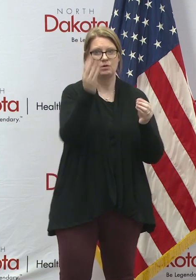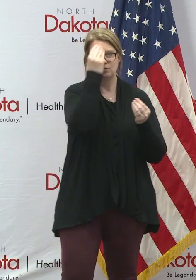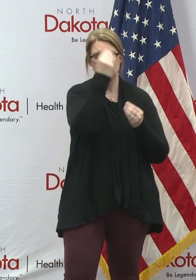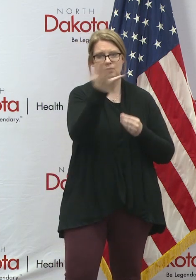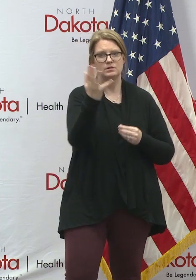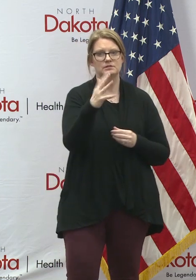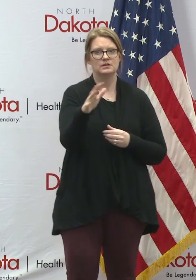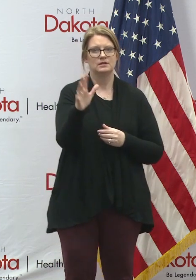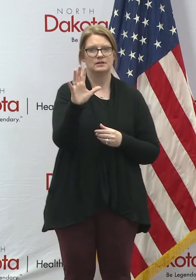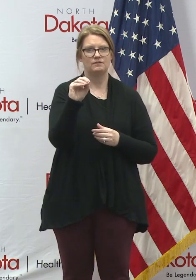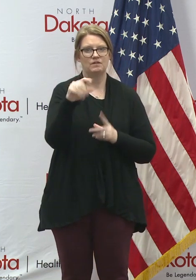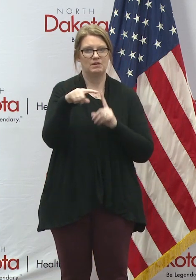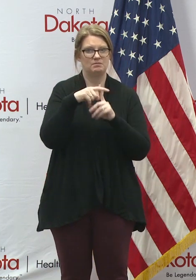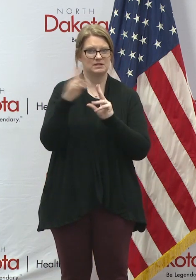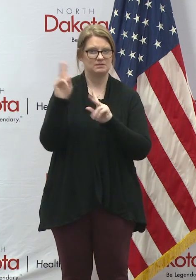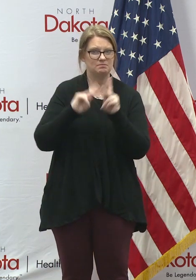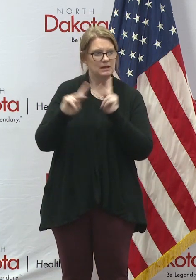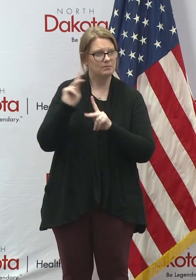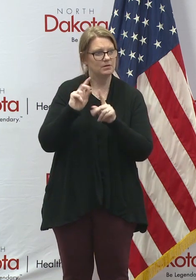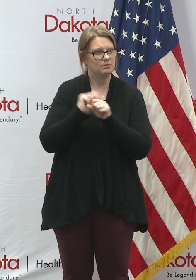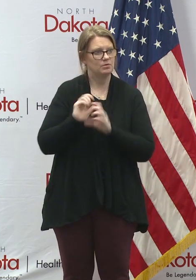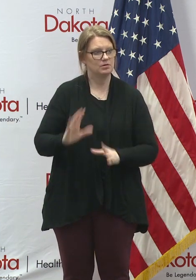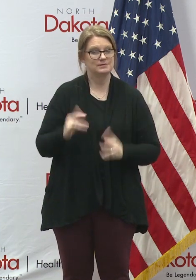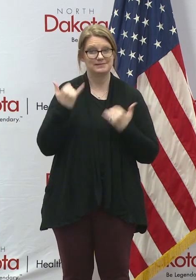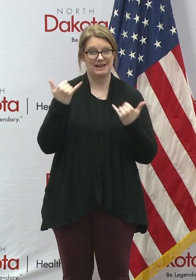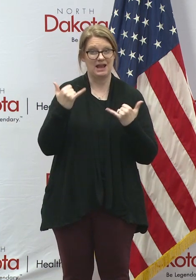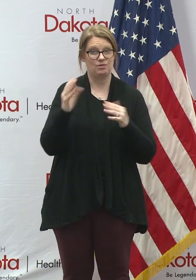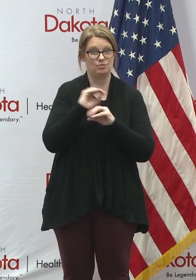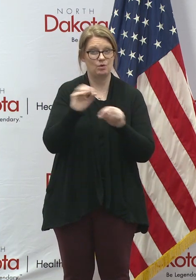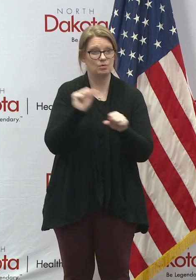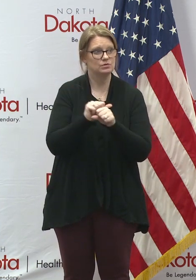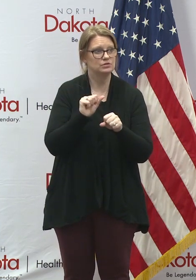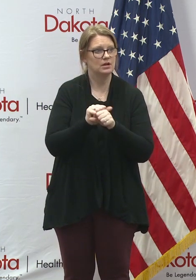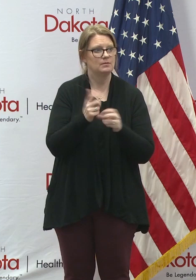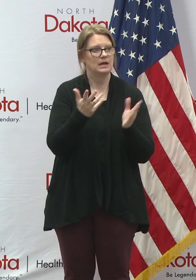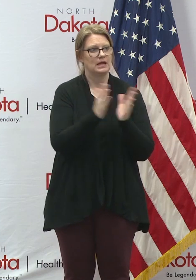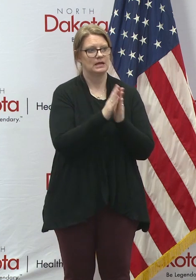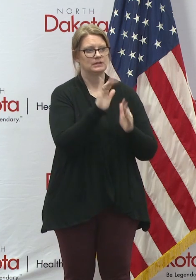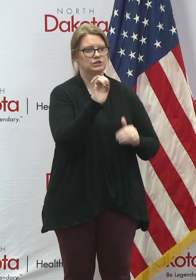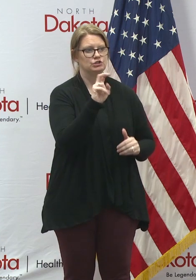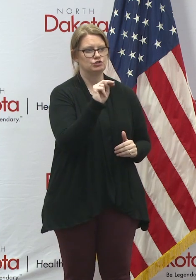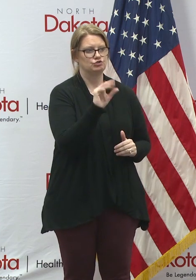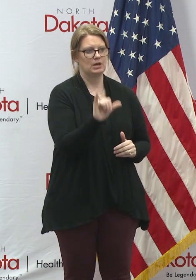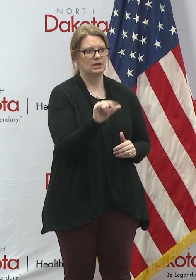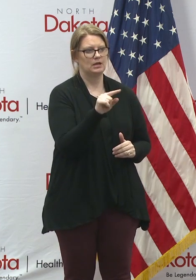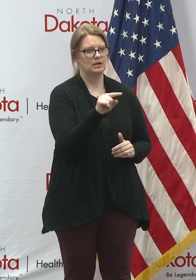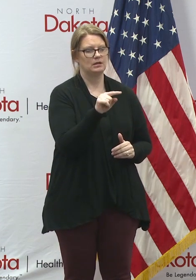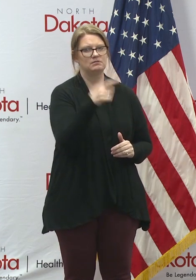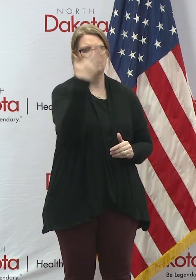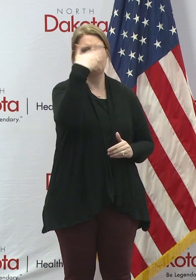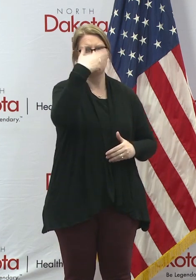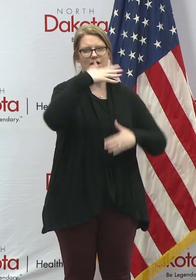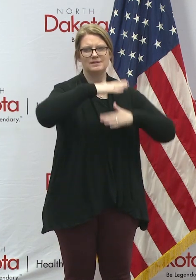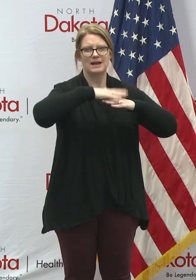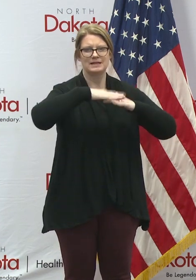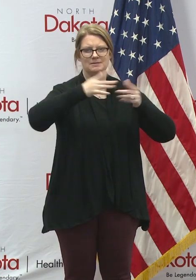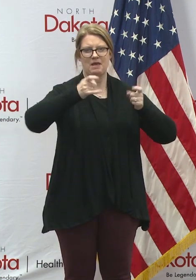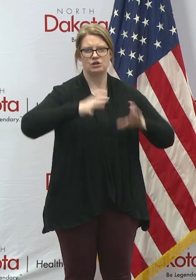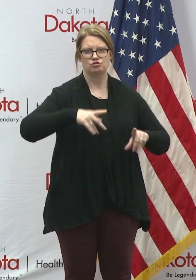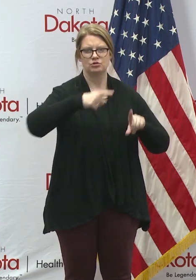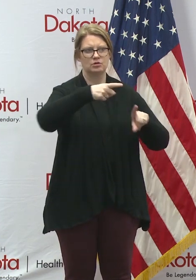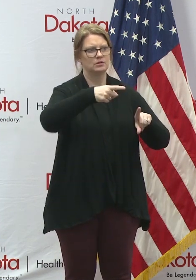50-plus employees who are now out of a job today. I talked to Jenny, who's the front-desk manager, this morning.